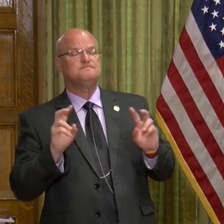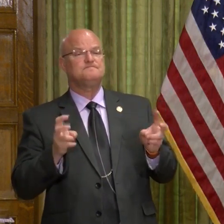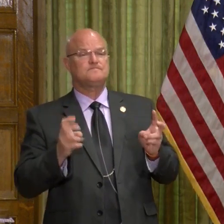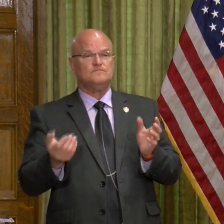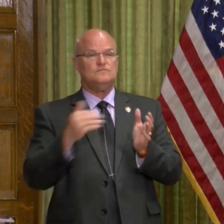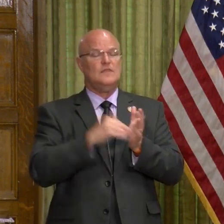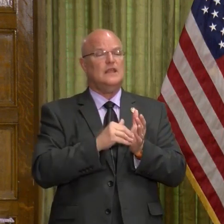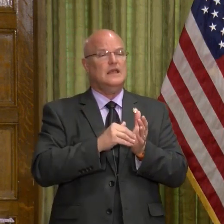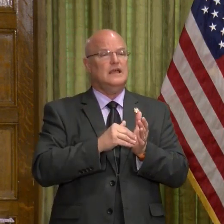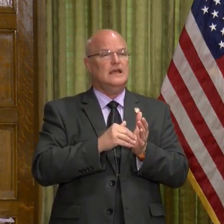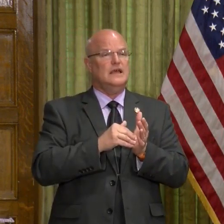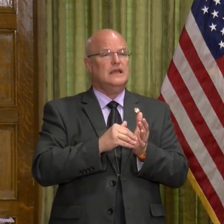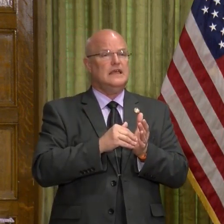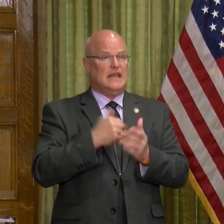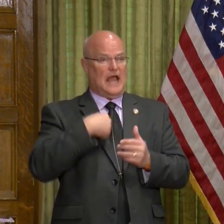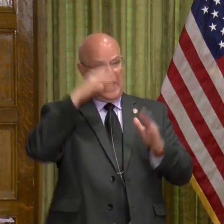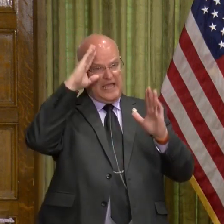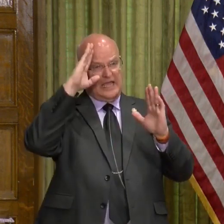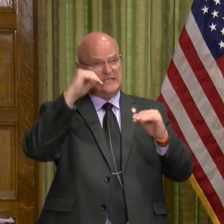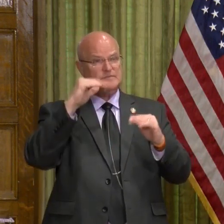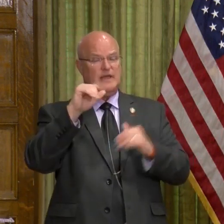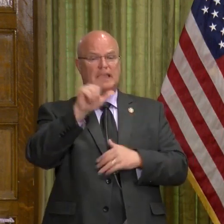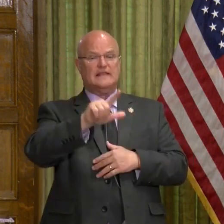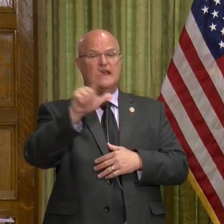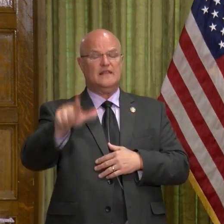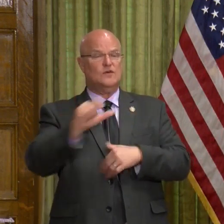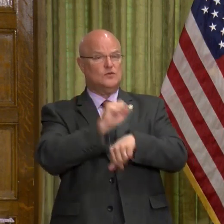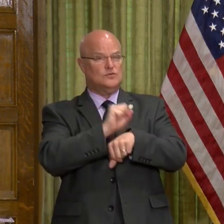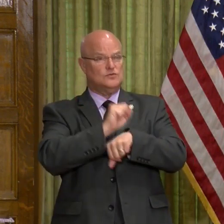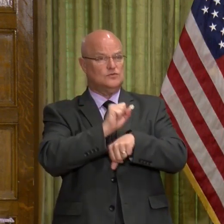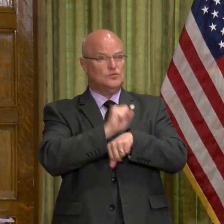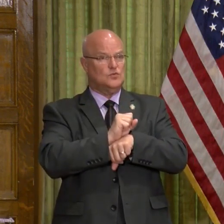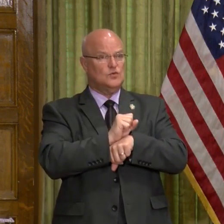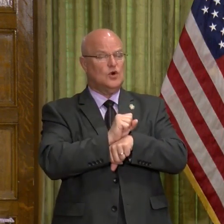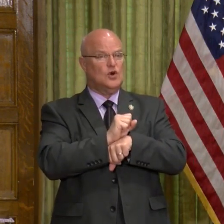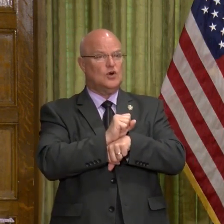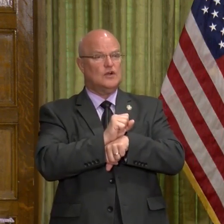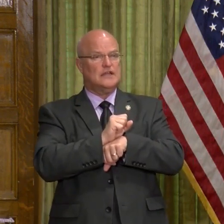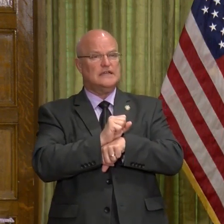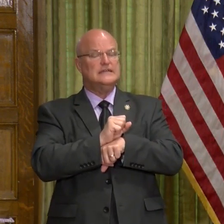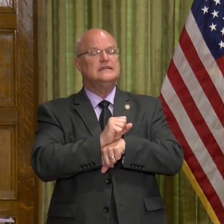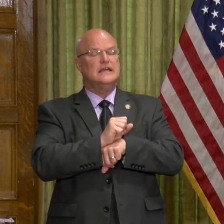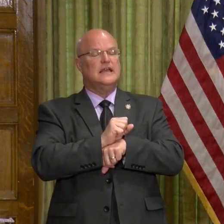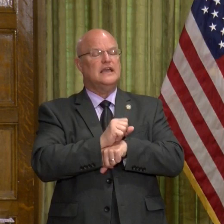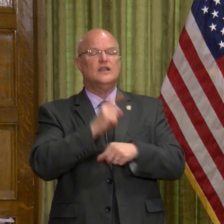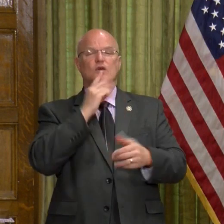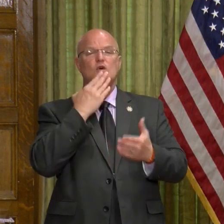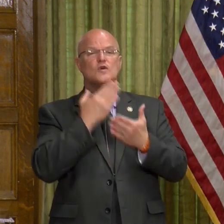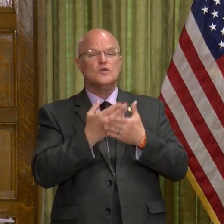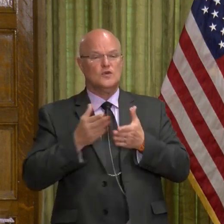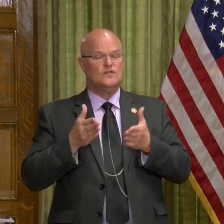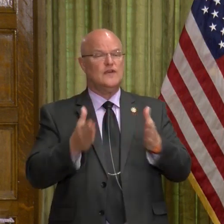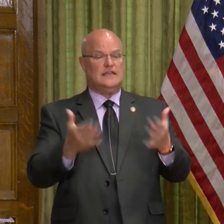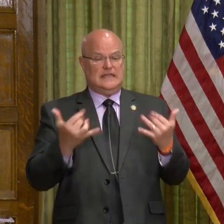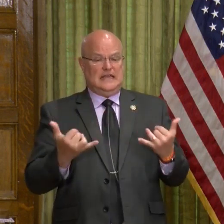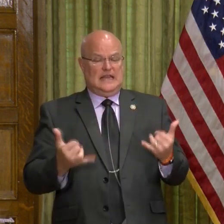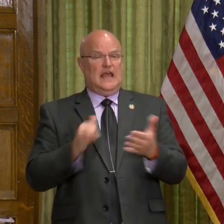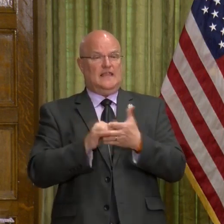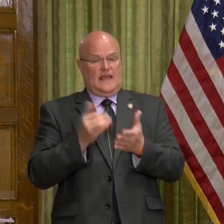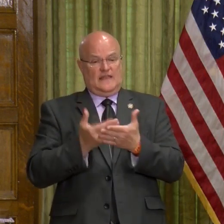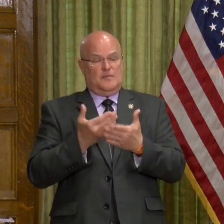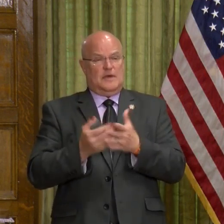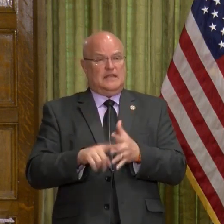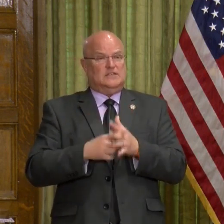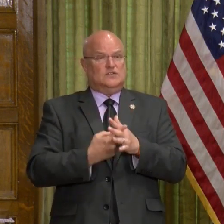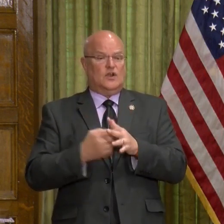again, you know, I expect landlords to work in a humanitarian fashion. Now that the money